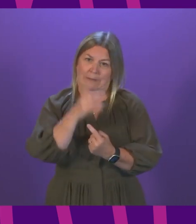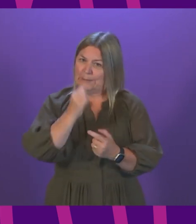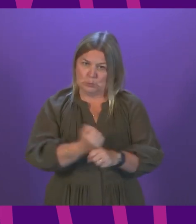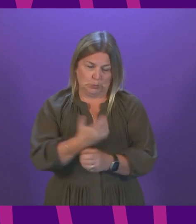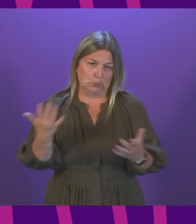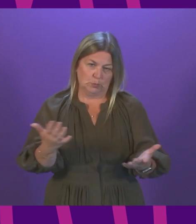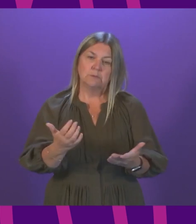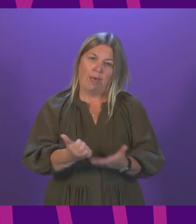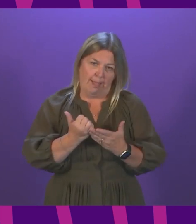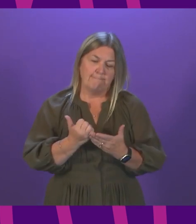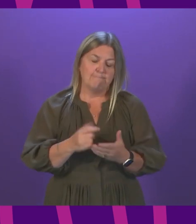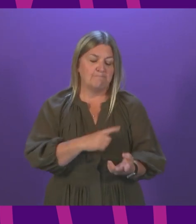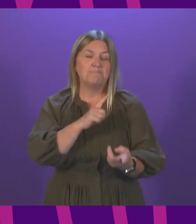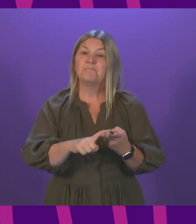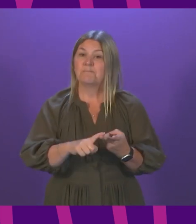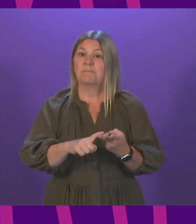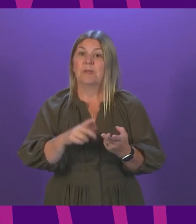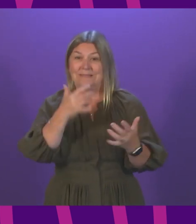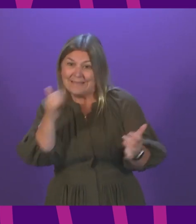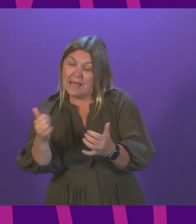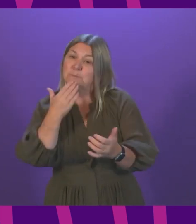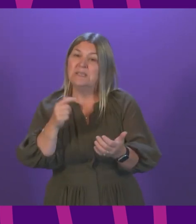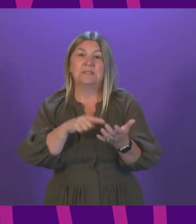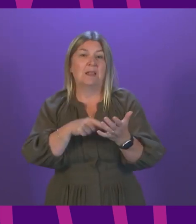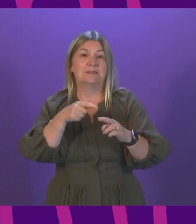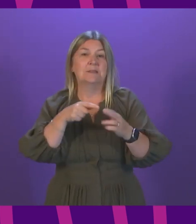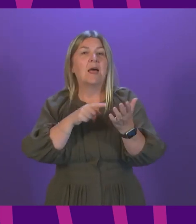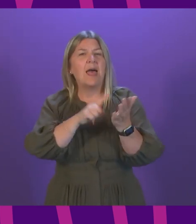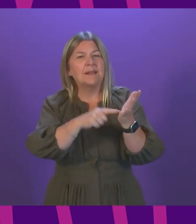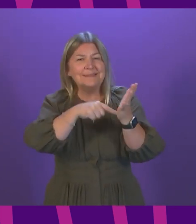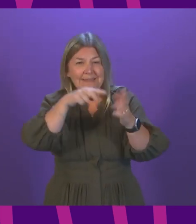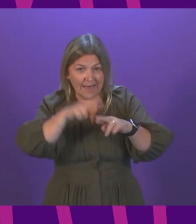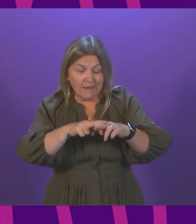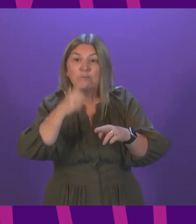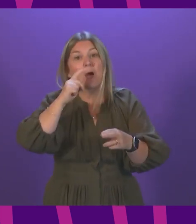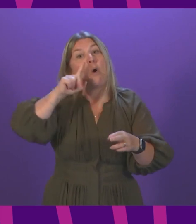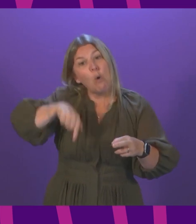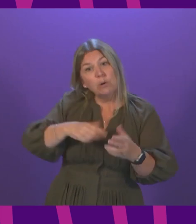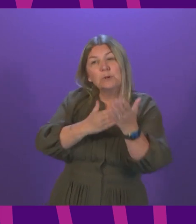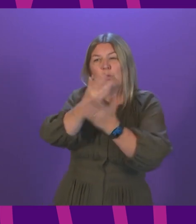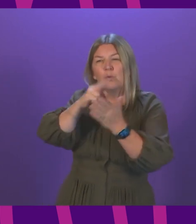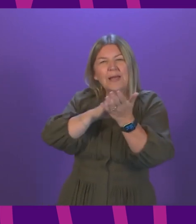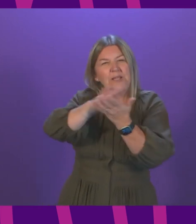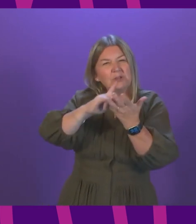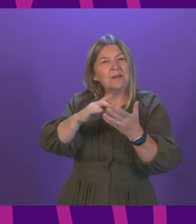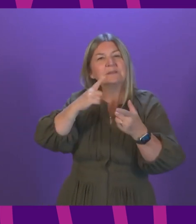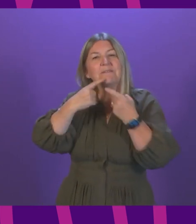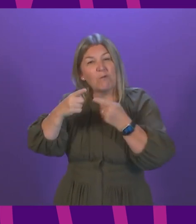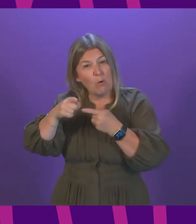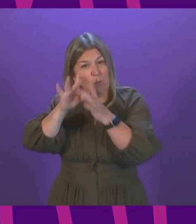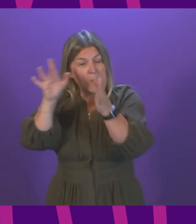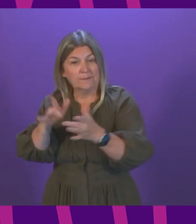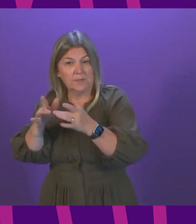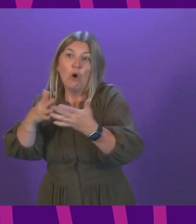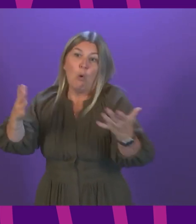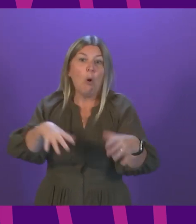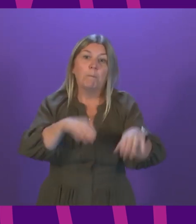can do. Second, please test regularly with lateral flow devices. These can be ordered through the NHS Informed website or collected from a local